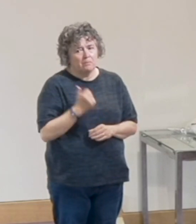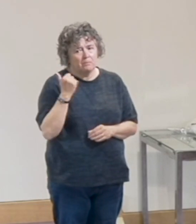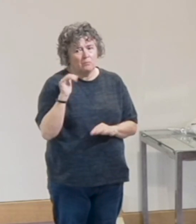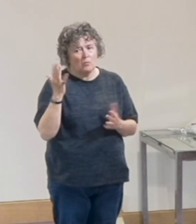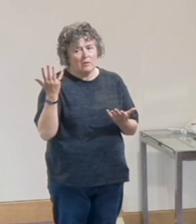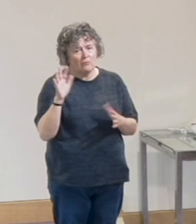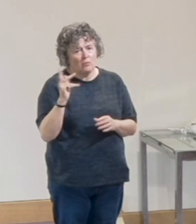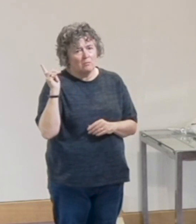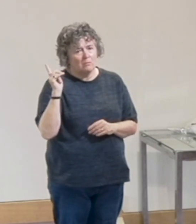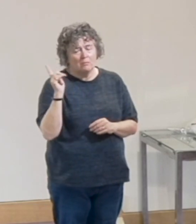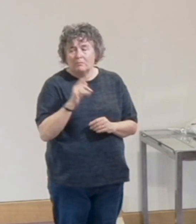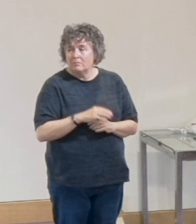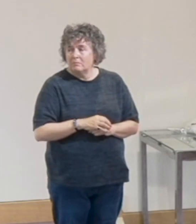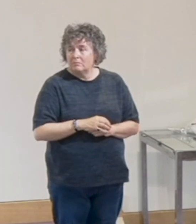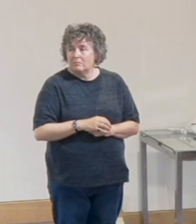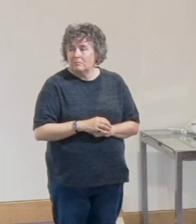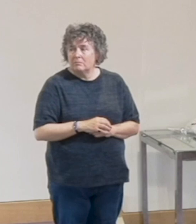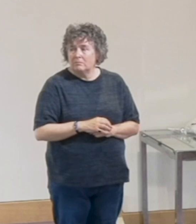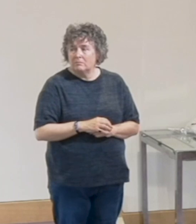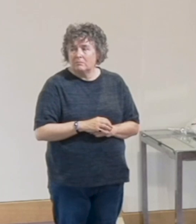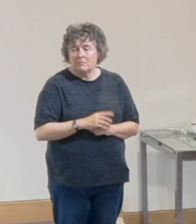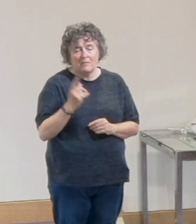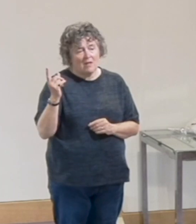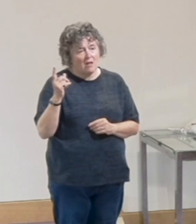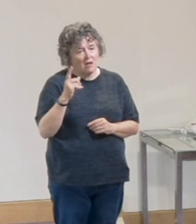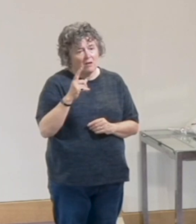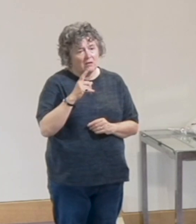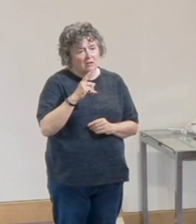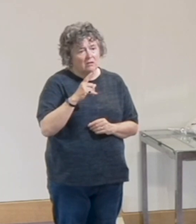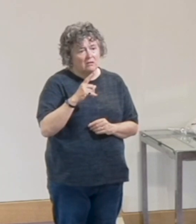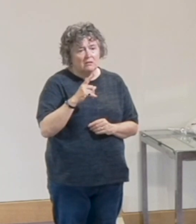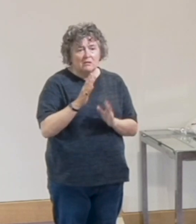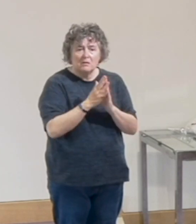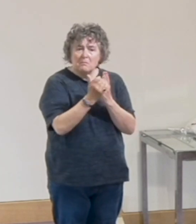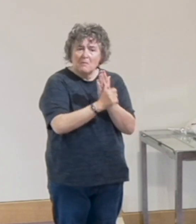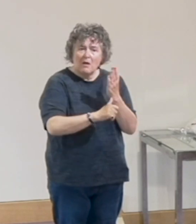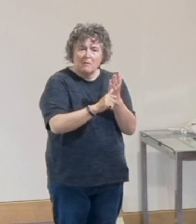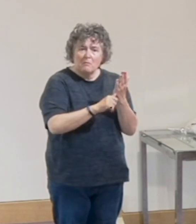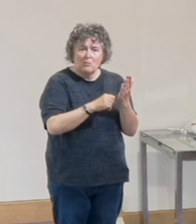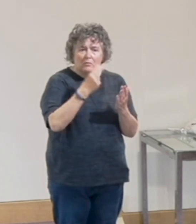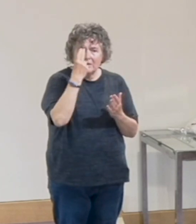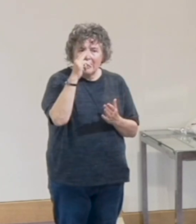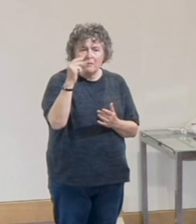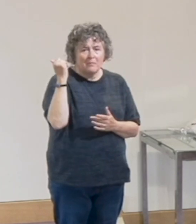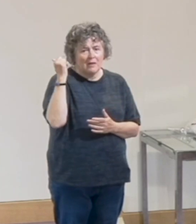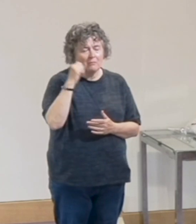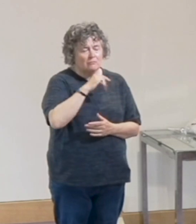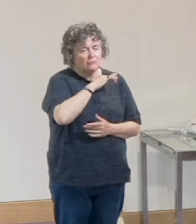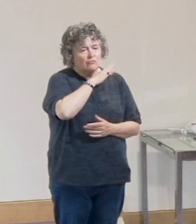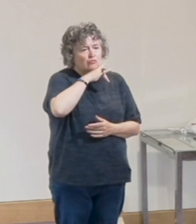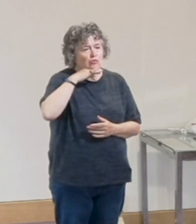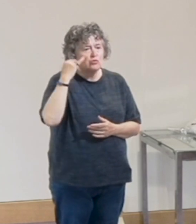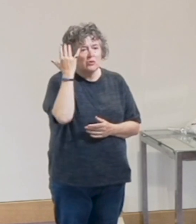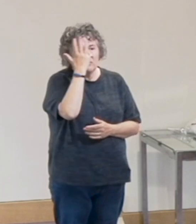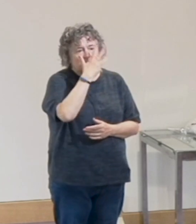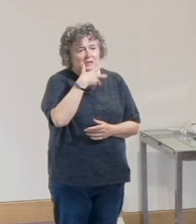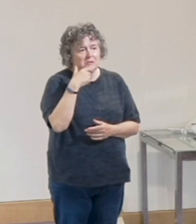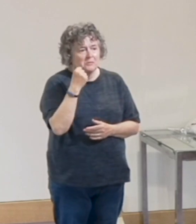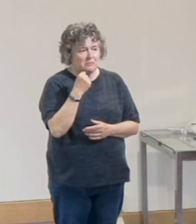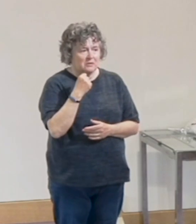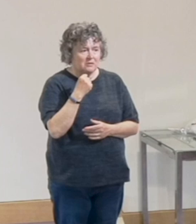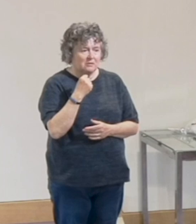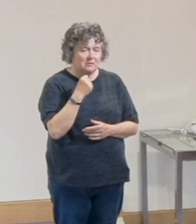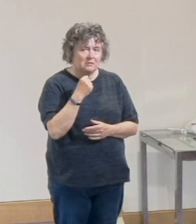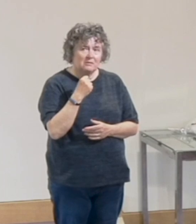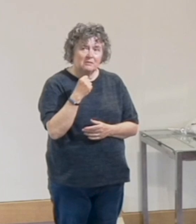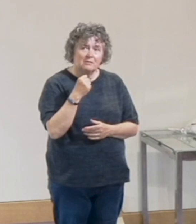Yeah? They are the fruit of the Spirit. It is God's way of showing us how we